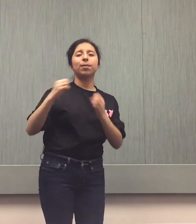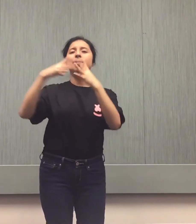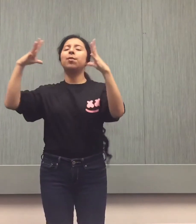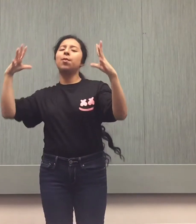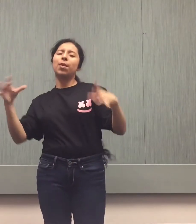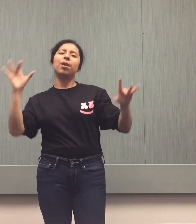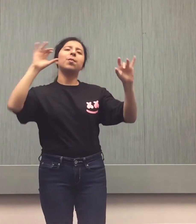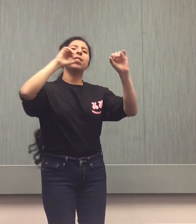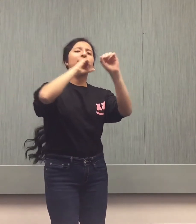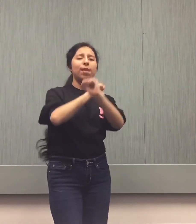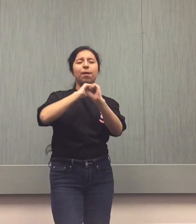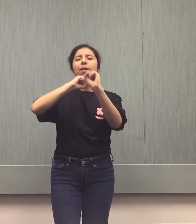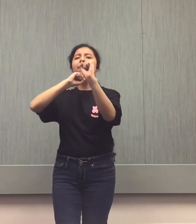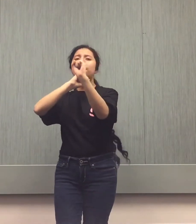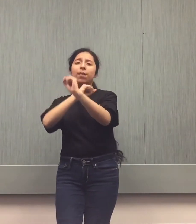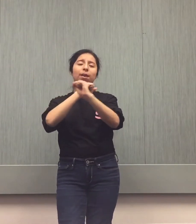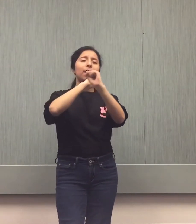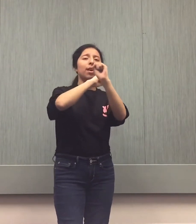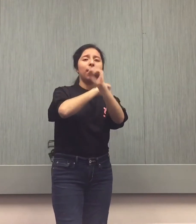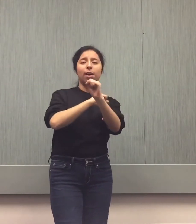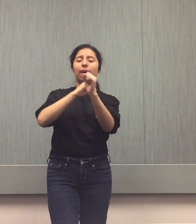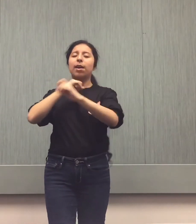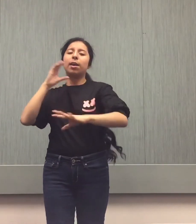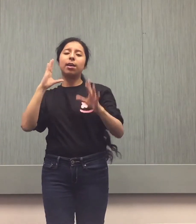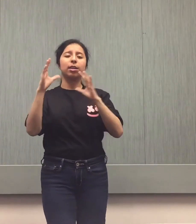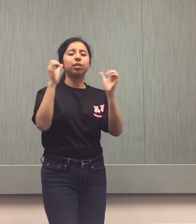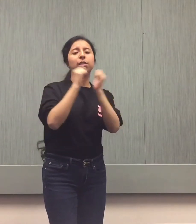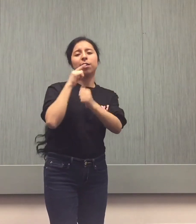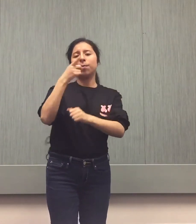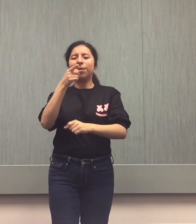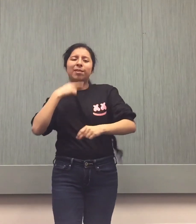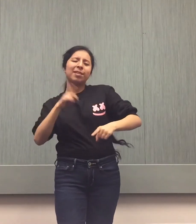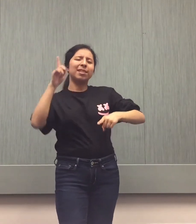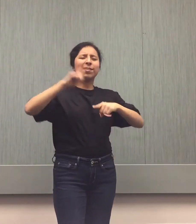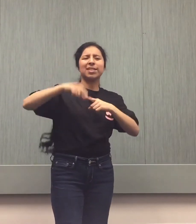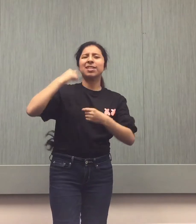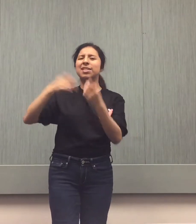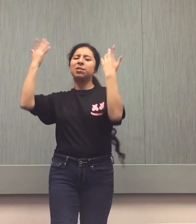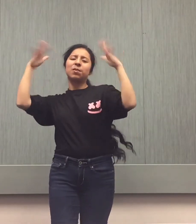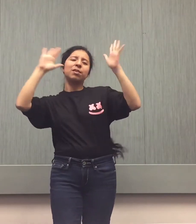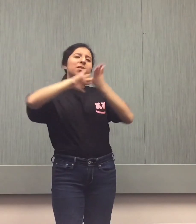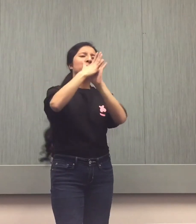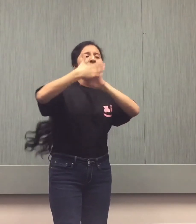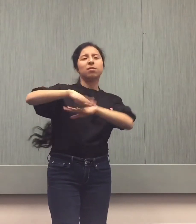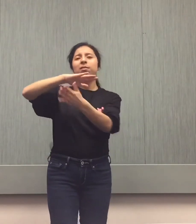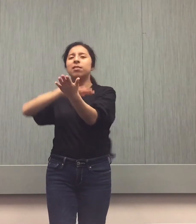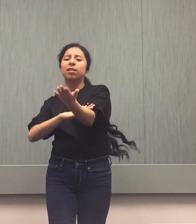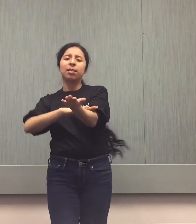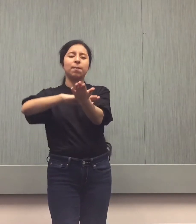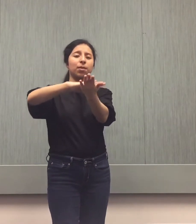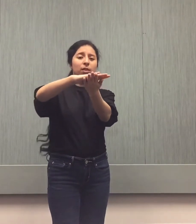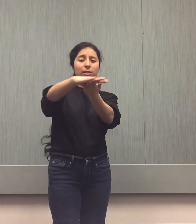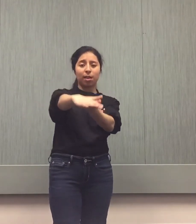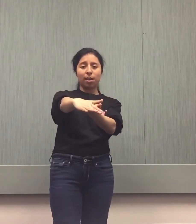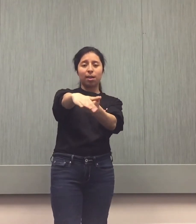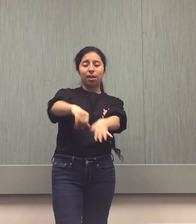nowhere without a fight You can't be reasoned with them, don't be impolite